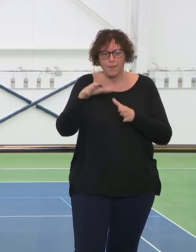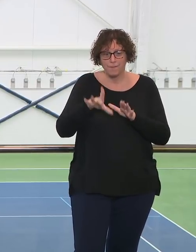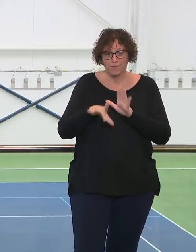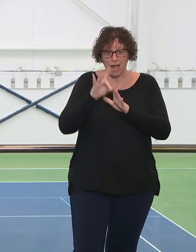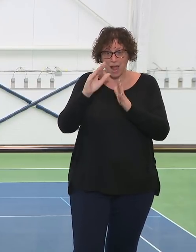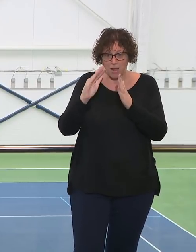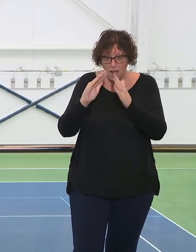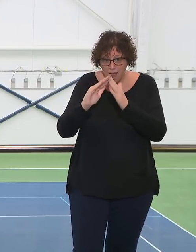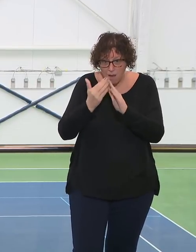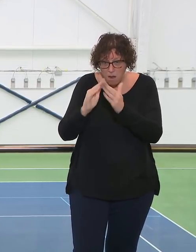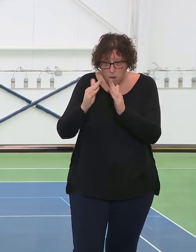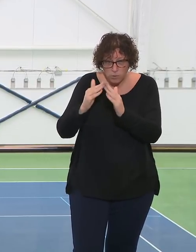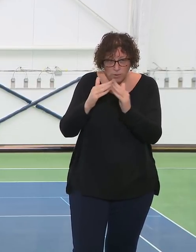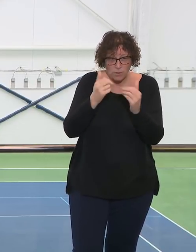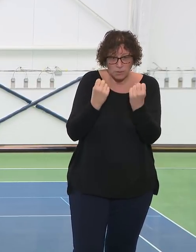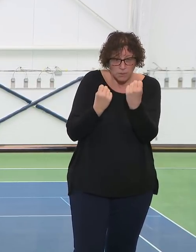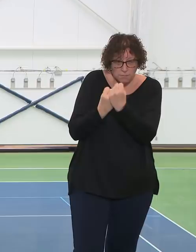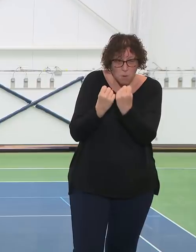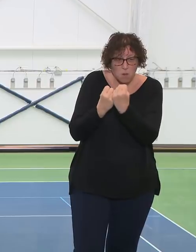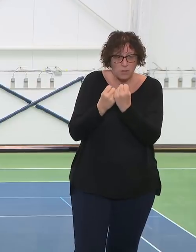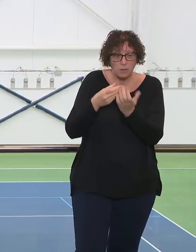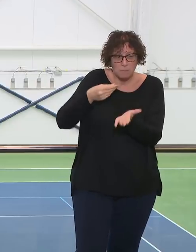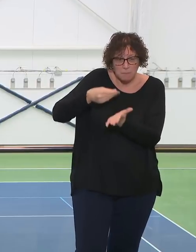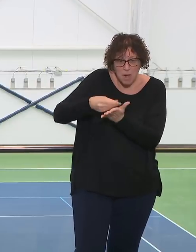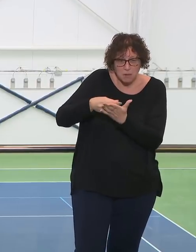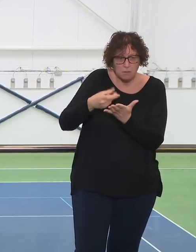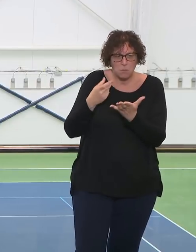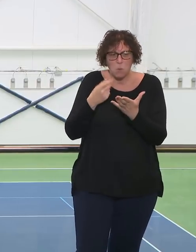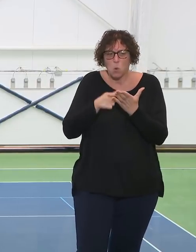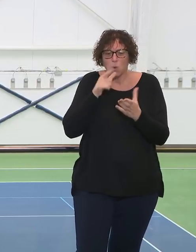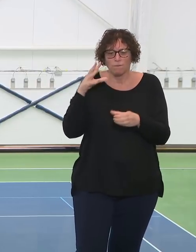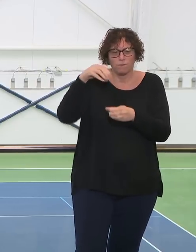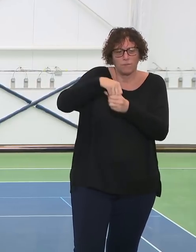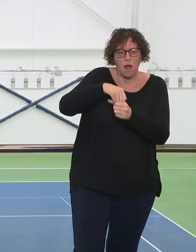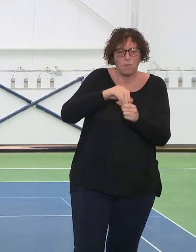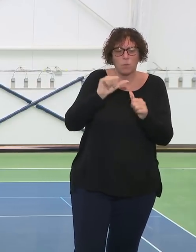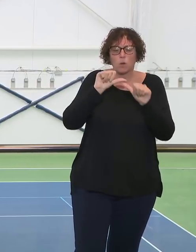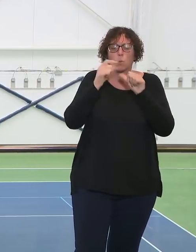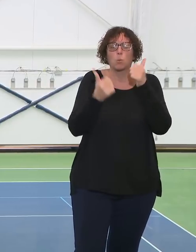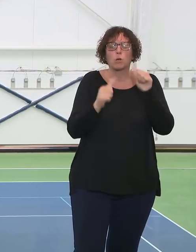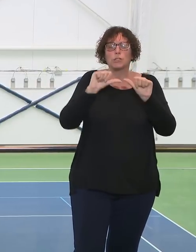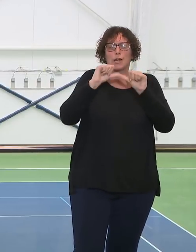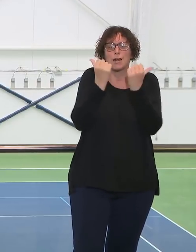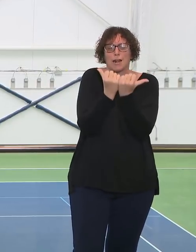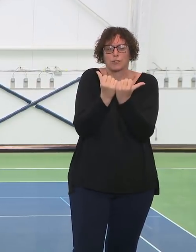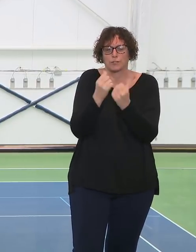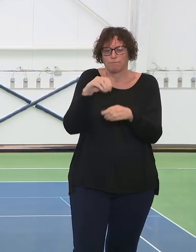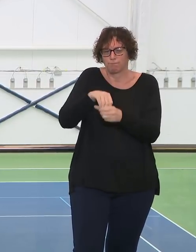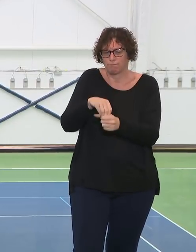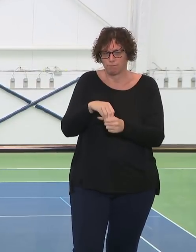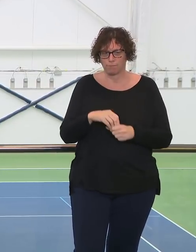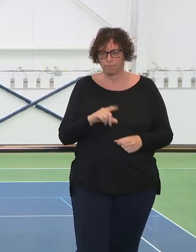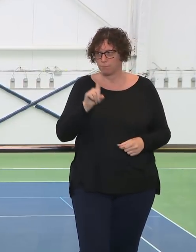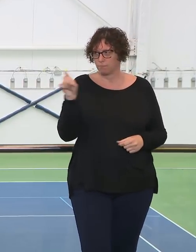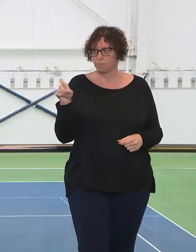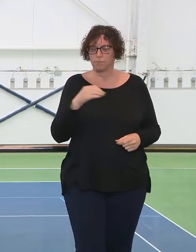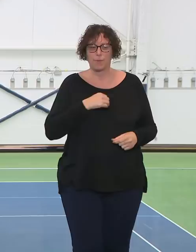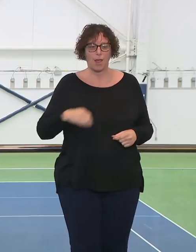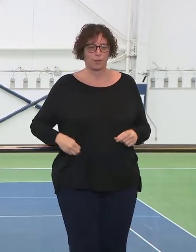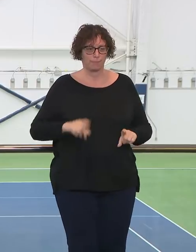programs? Yeah, so I'll give you the broad answer and then we'll get you more follow-up. There's definitely a follow-up effort